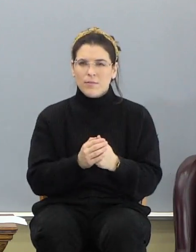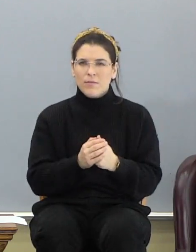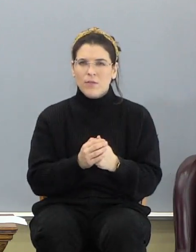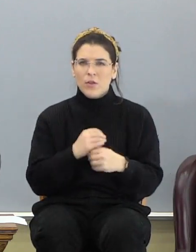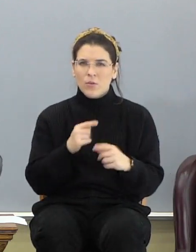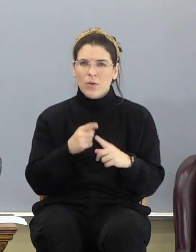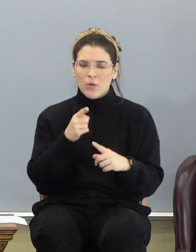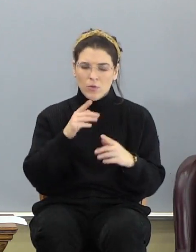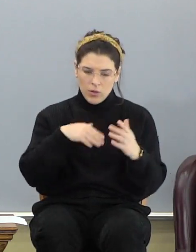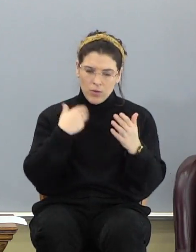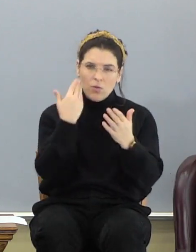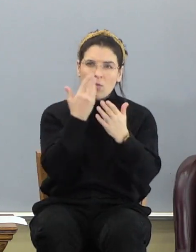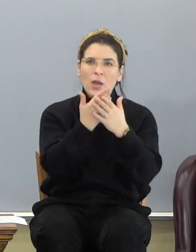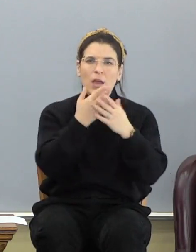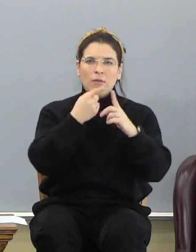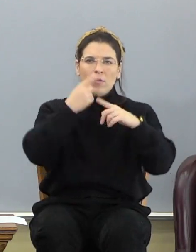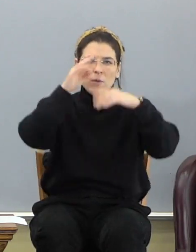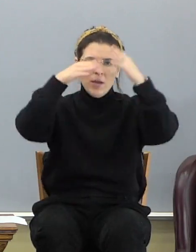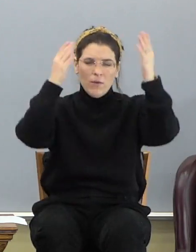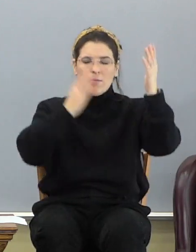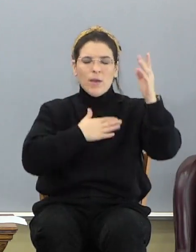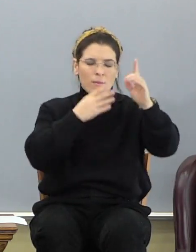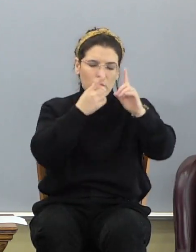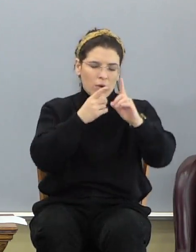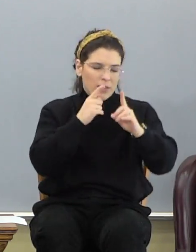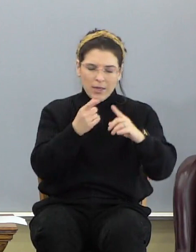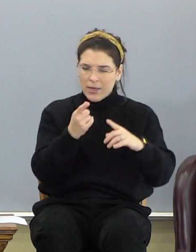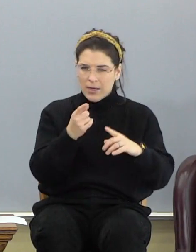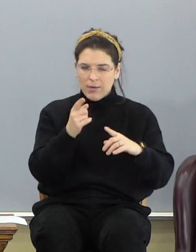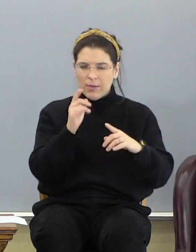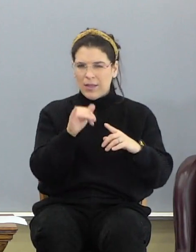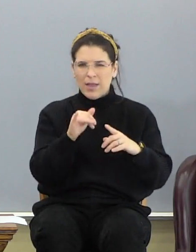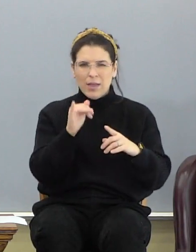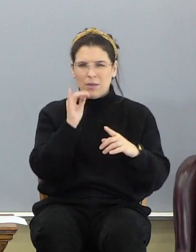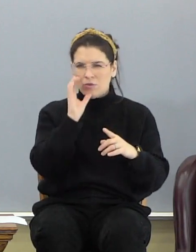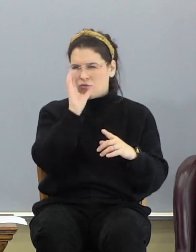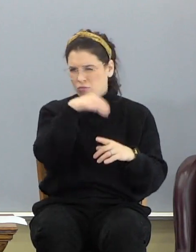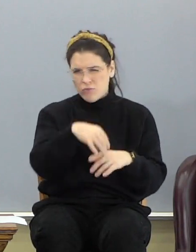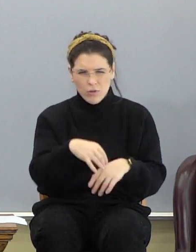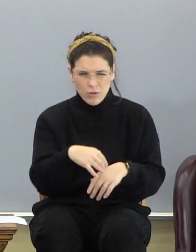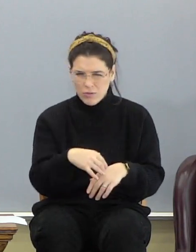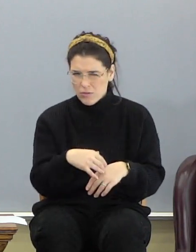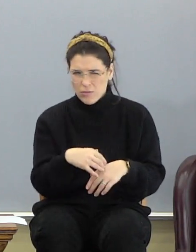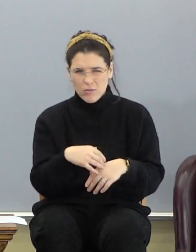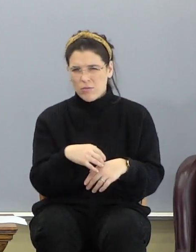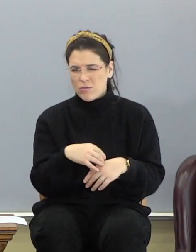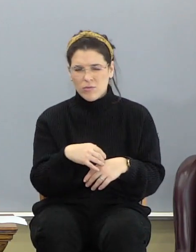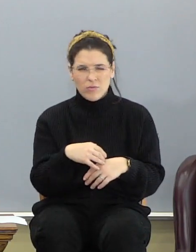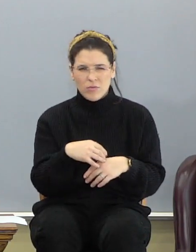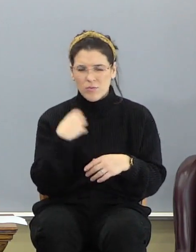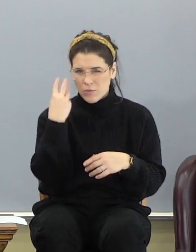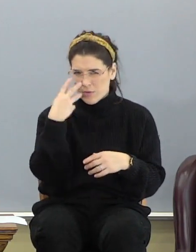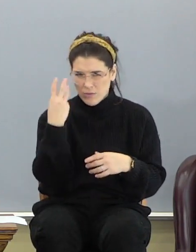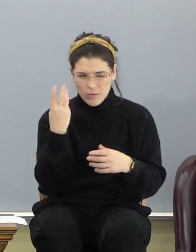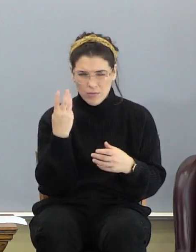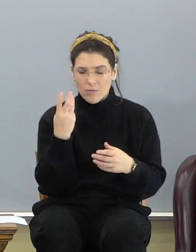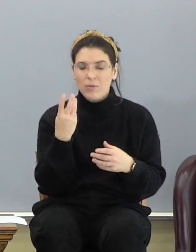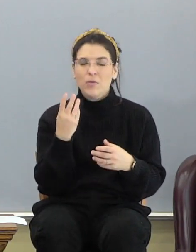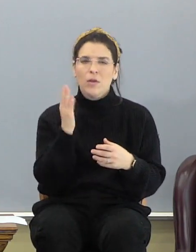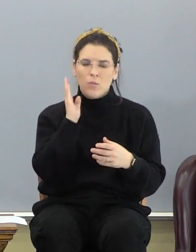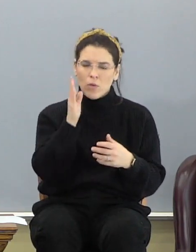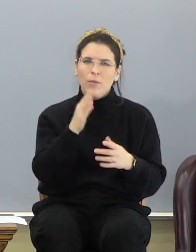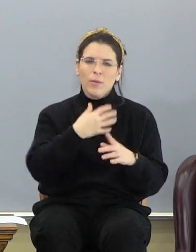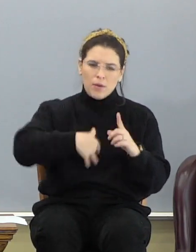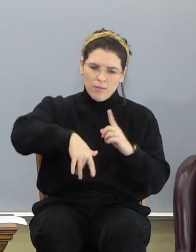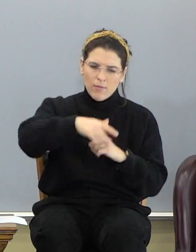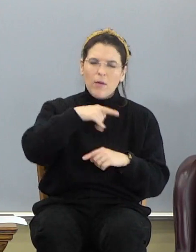So, when you get to heaven, my point is, it's not going to be that screwy. It's not going to be that outlandish. It's going to be an